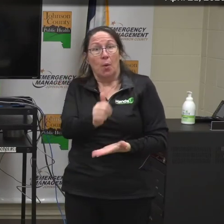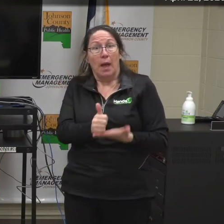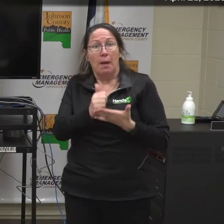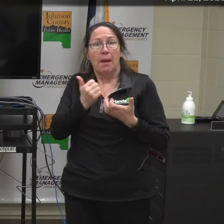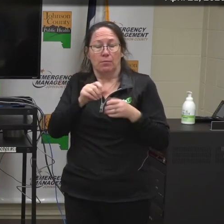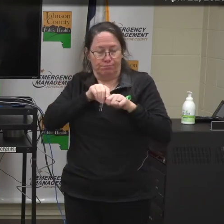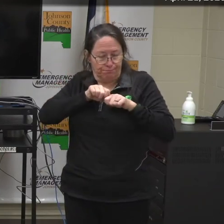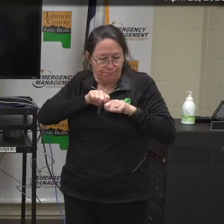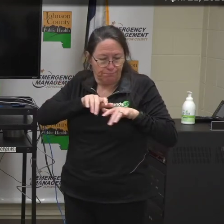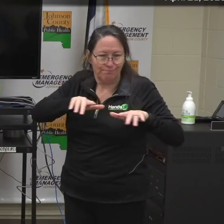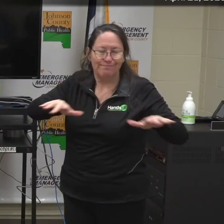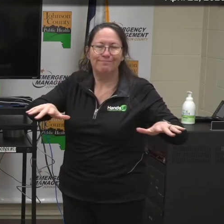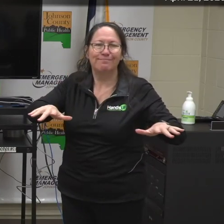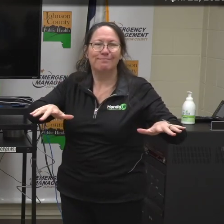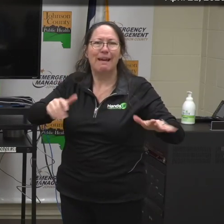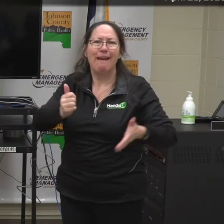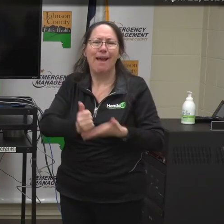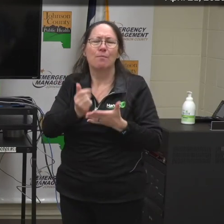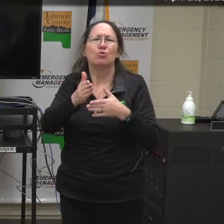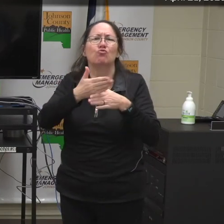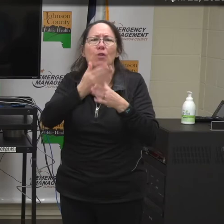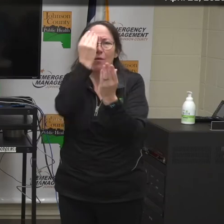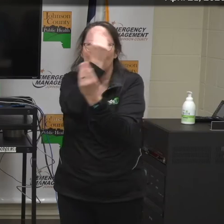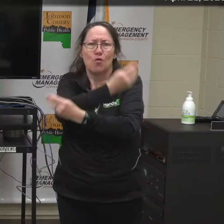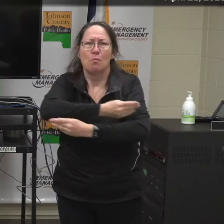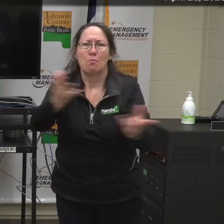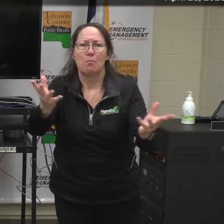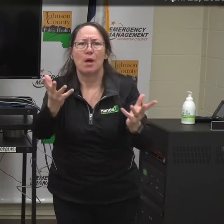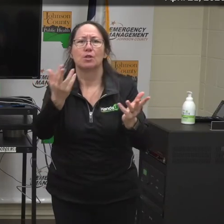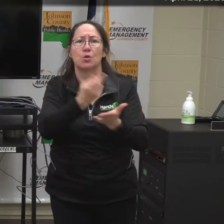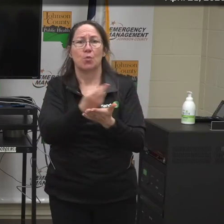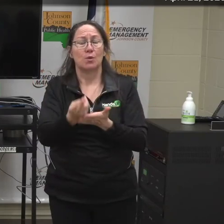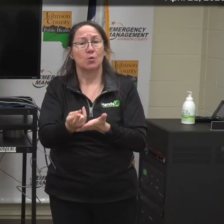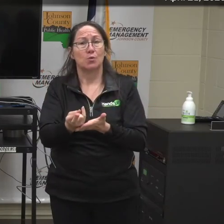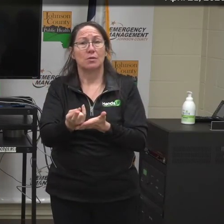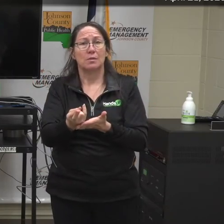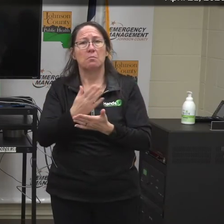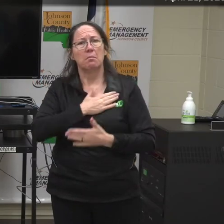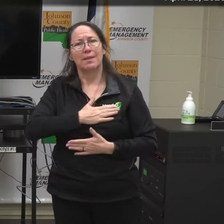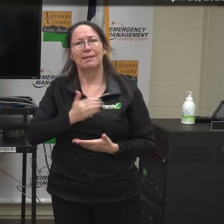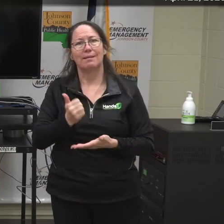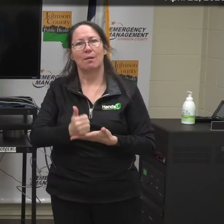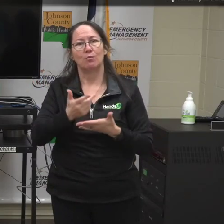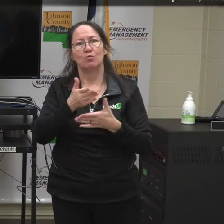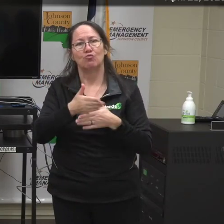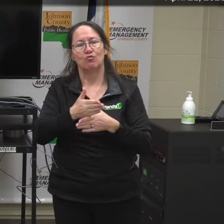getting the word out to families who may need these resources. Thank you and I'll take any questions that you have.